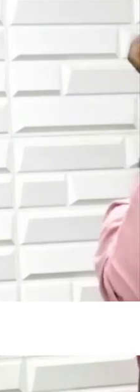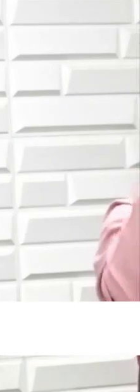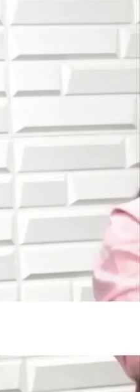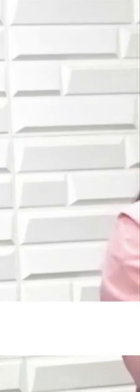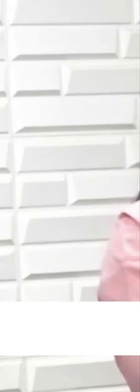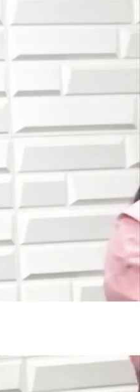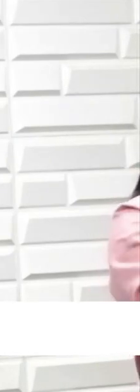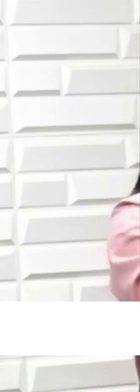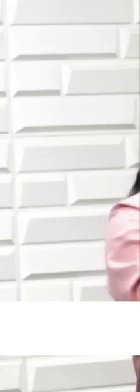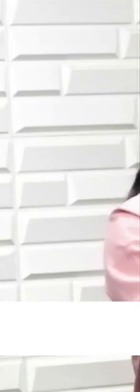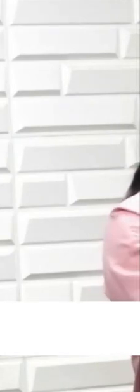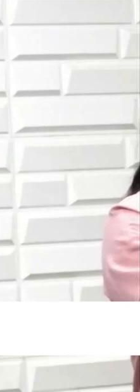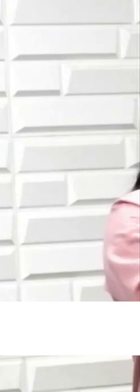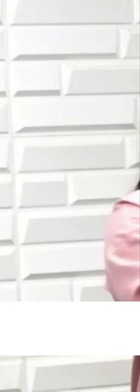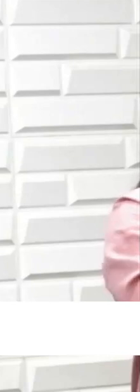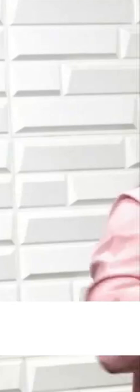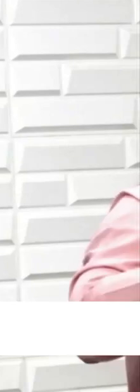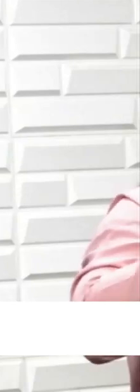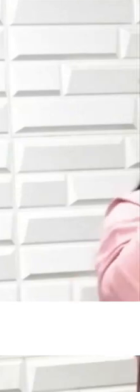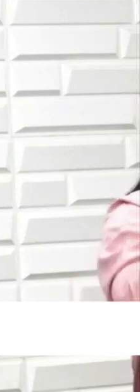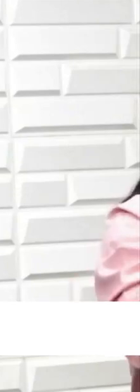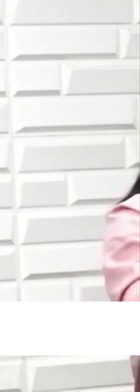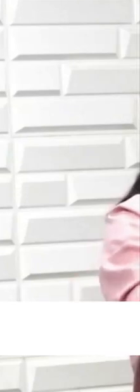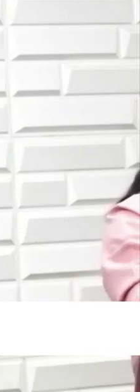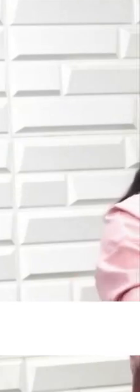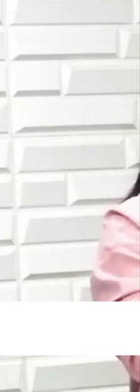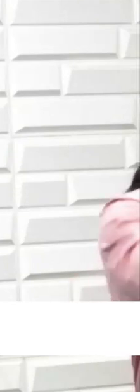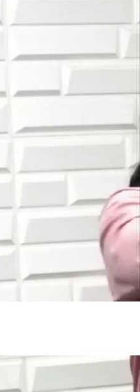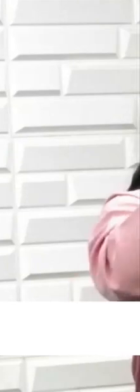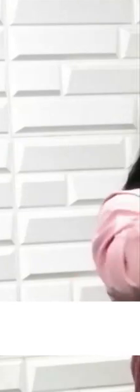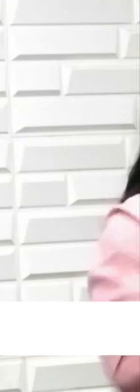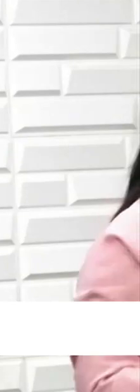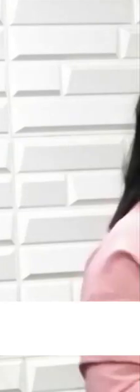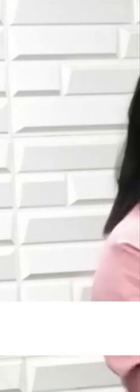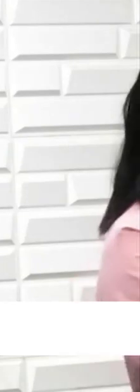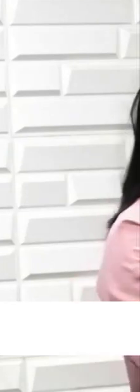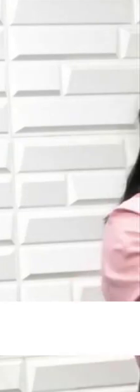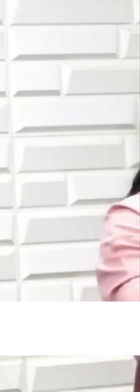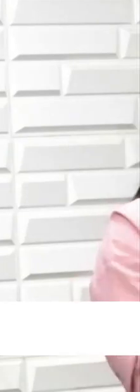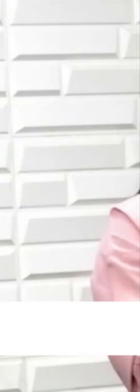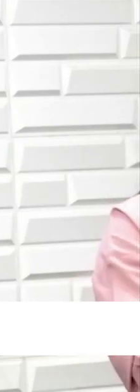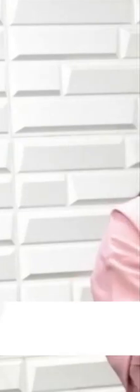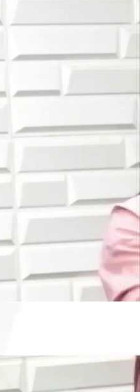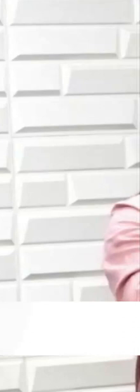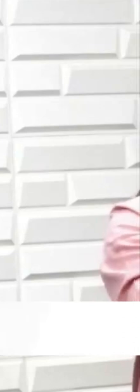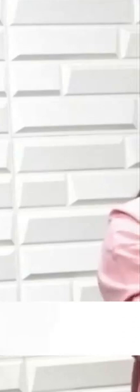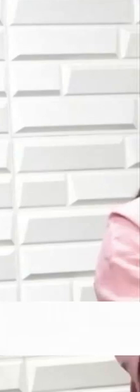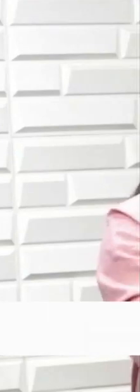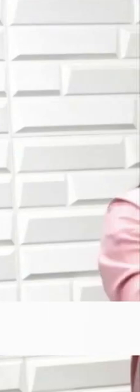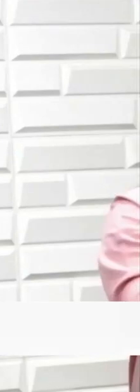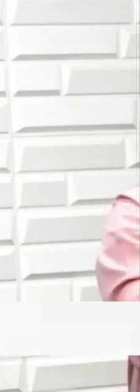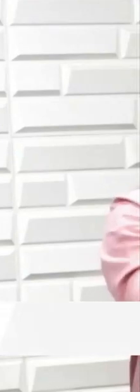A person with disability shall not be discriminated against on the ground of his disability by any